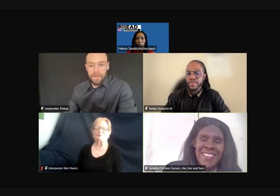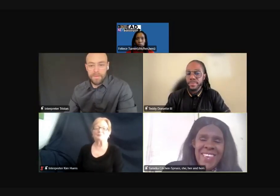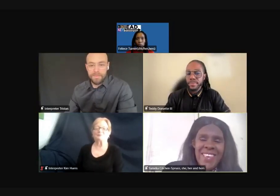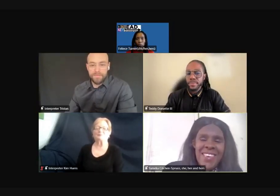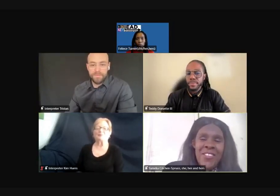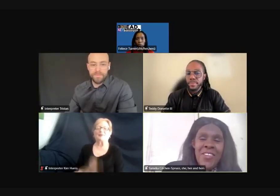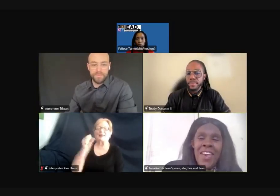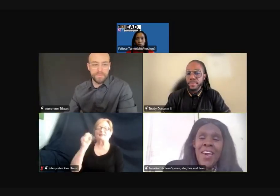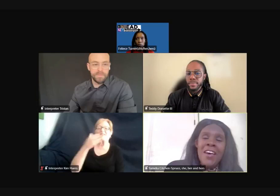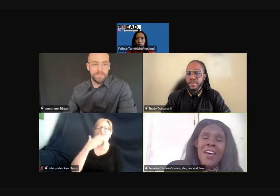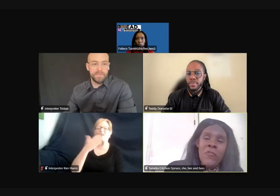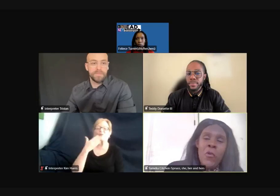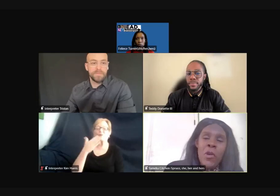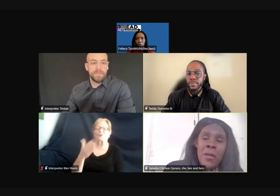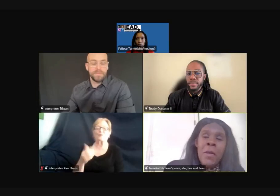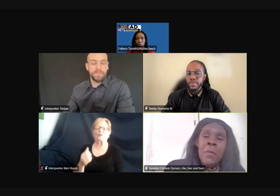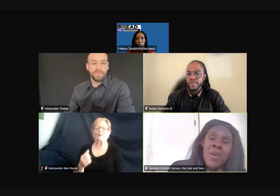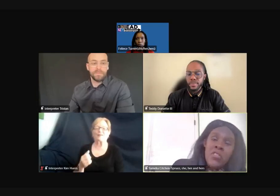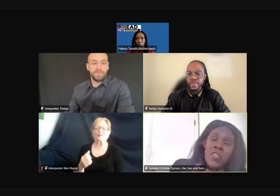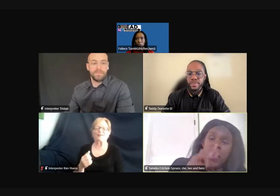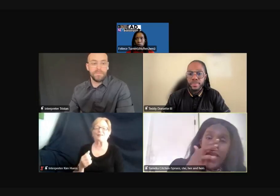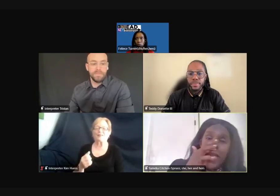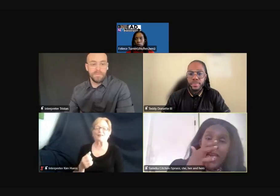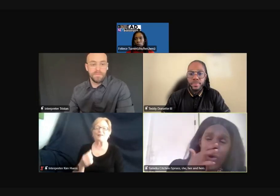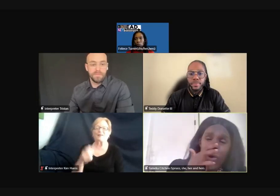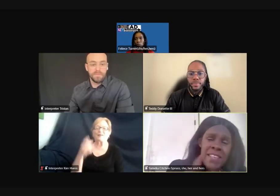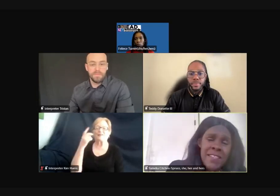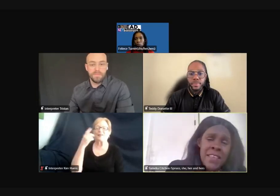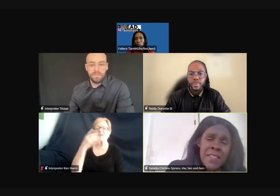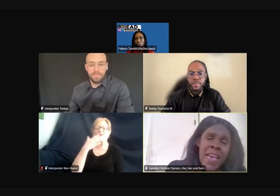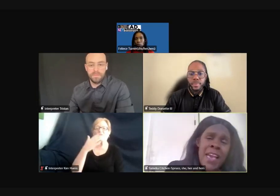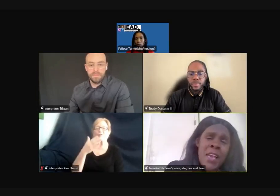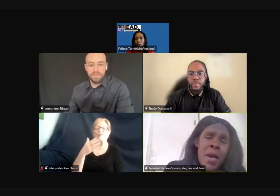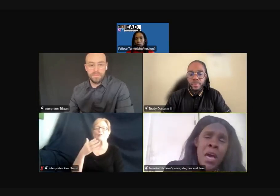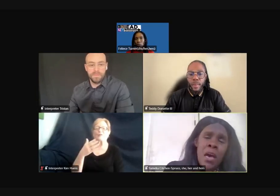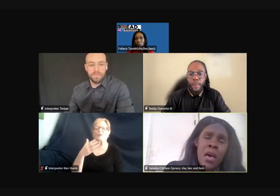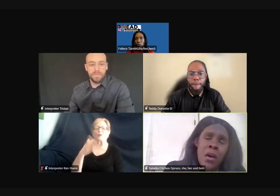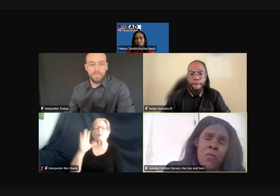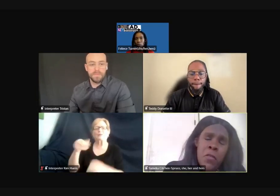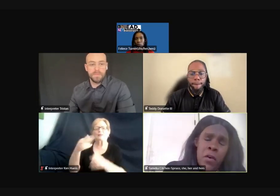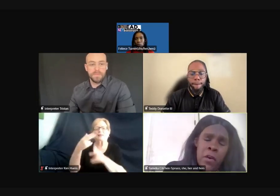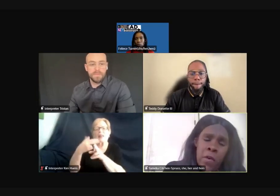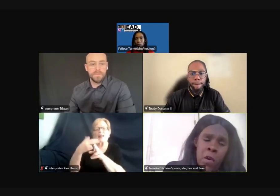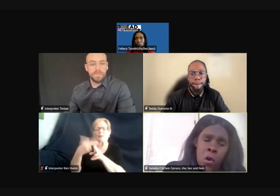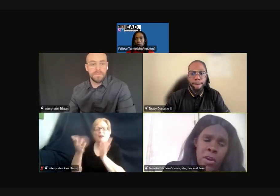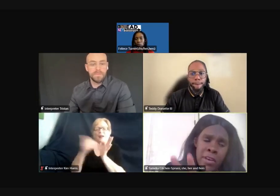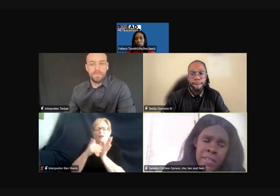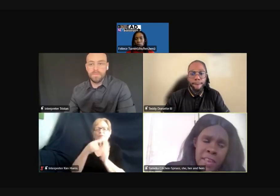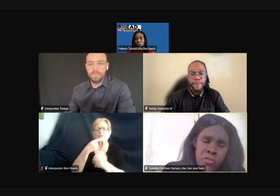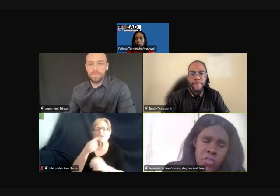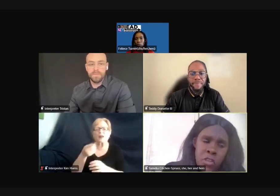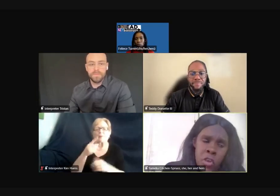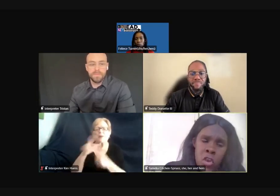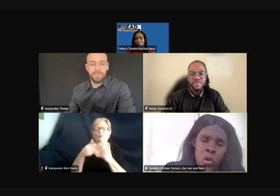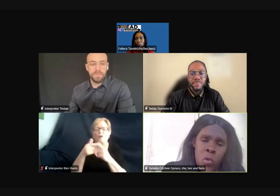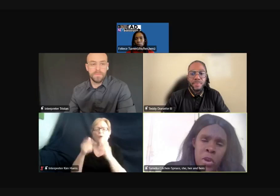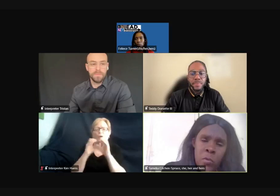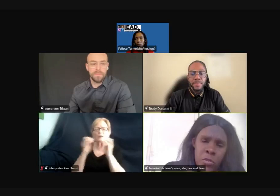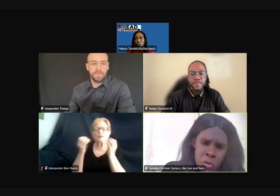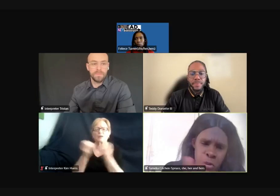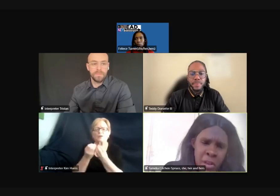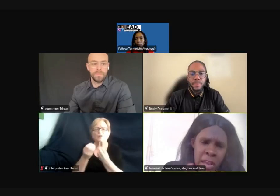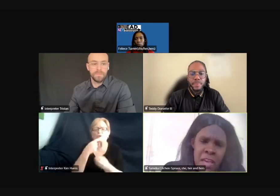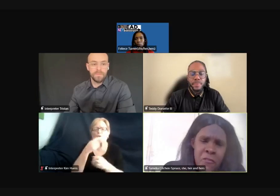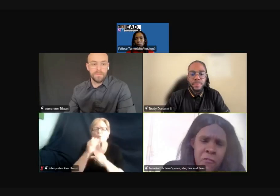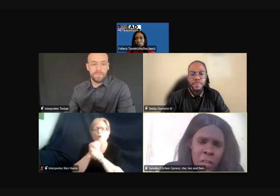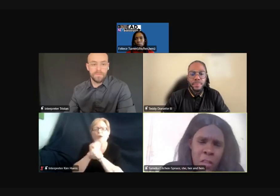Yes. Thank you, uh, for mentioning. What is the name of the organization you're working